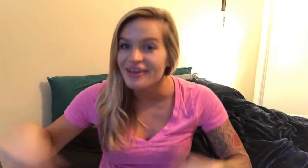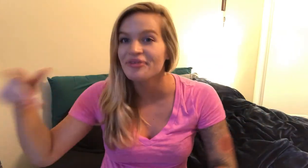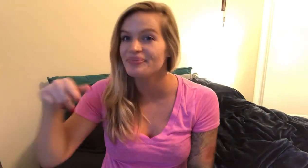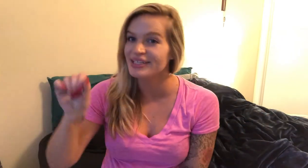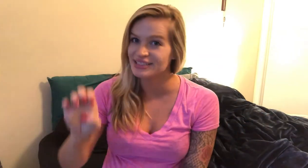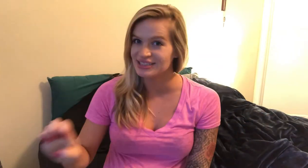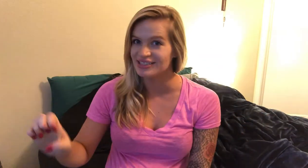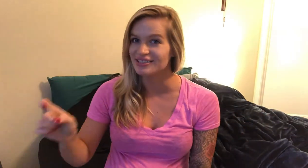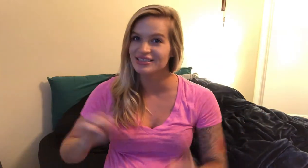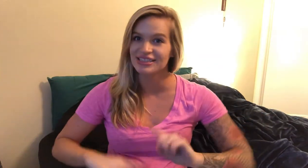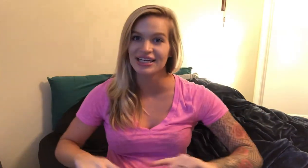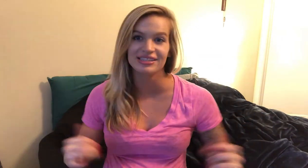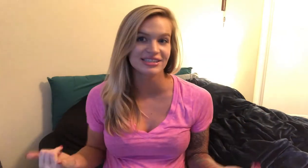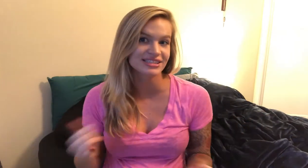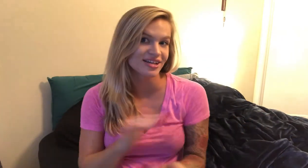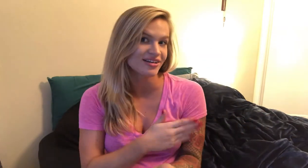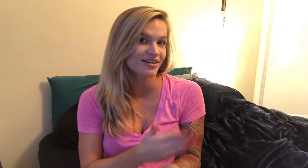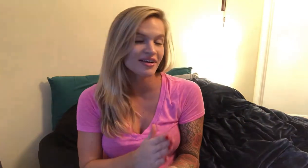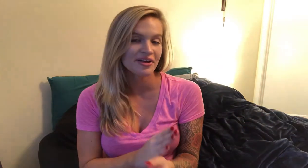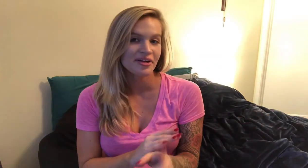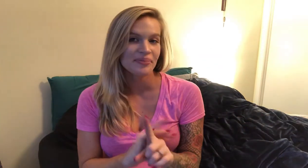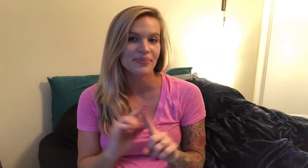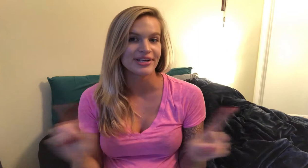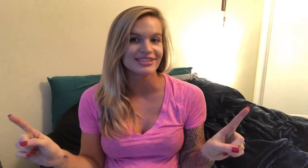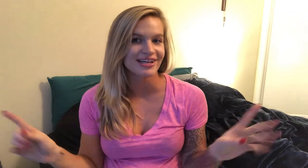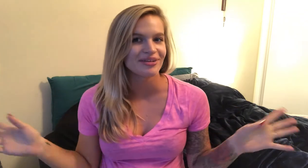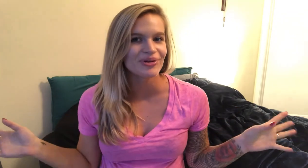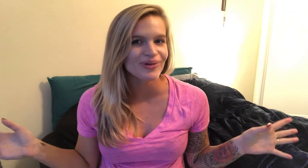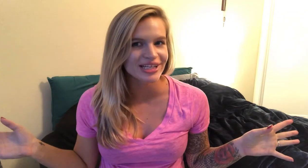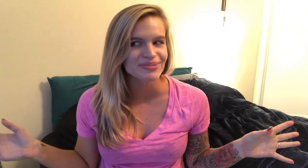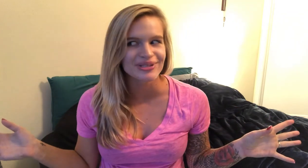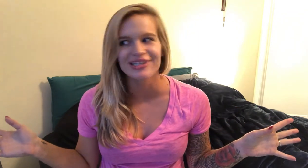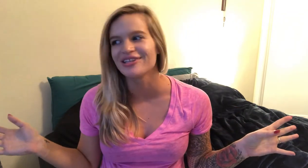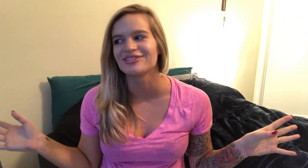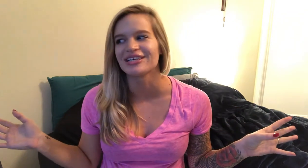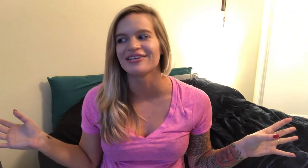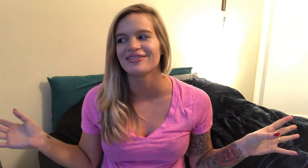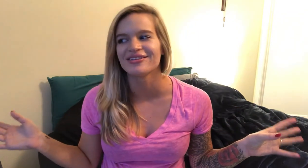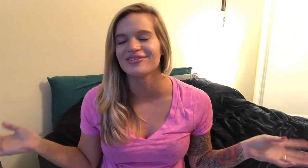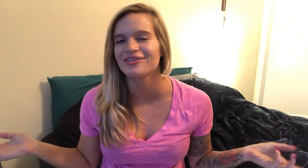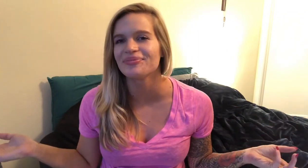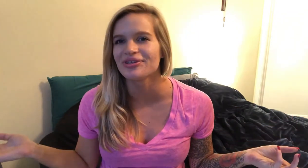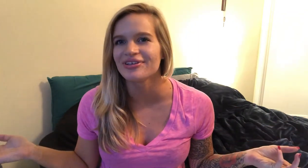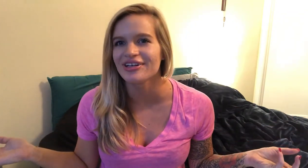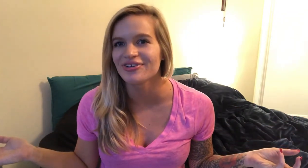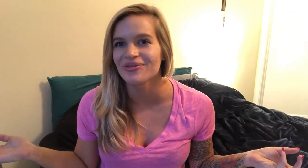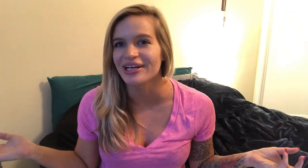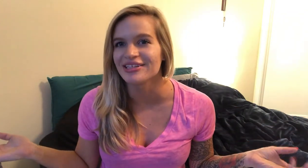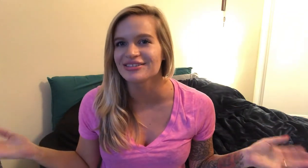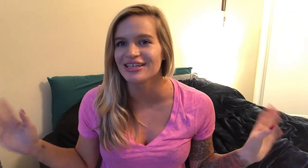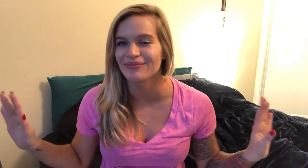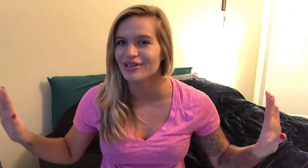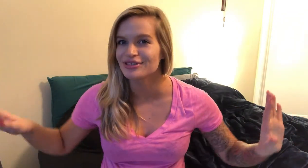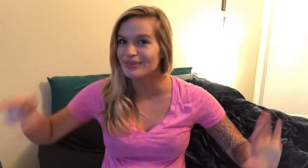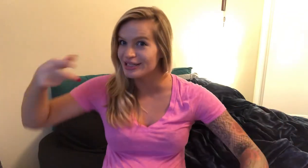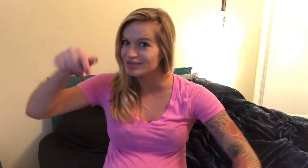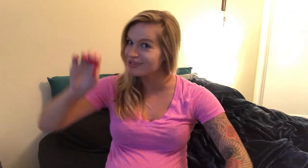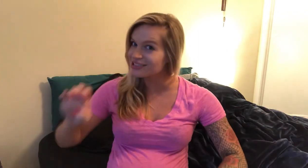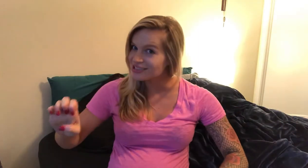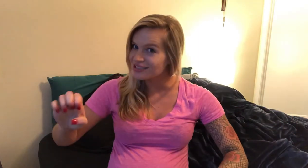pse signed this song but i'm no expert and there's like literally a million other ways and plus minus pse